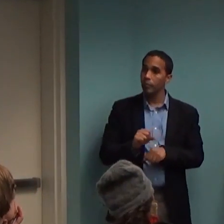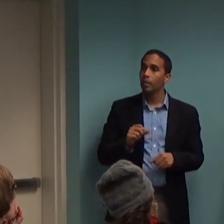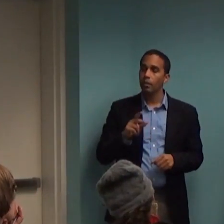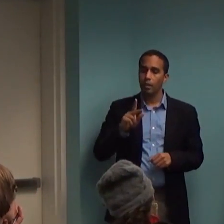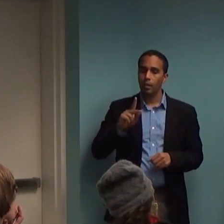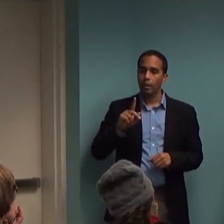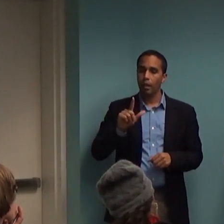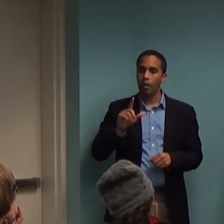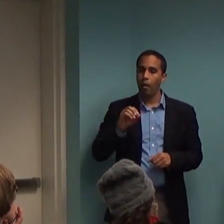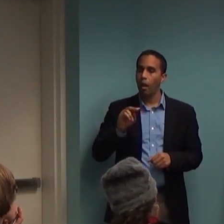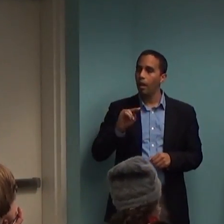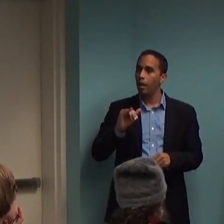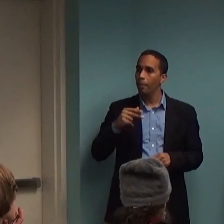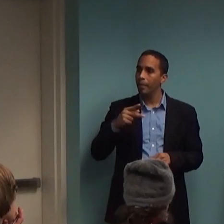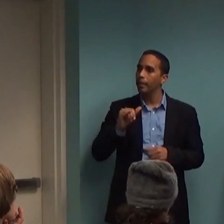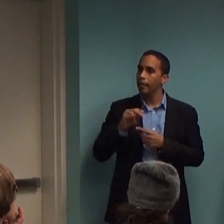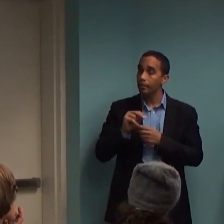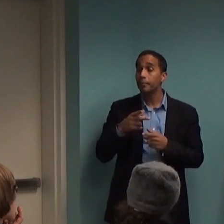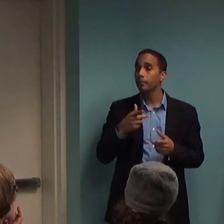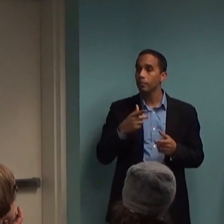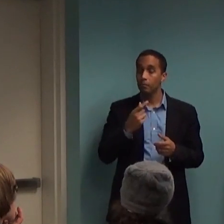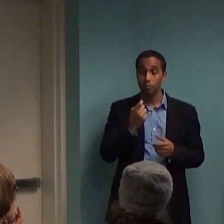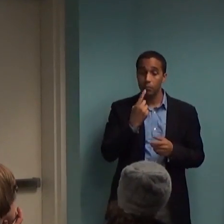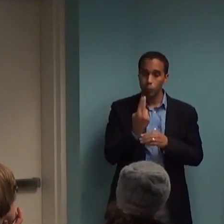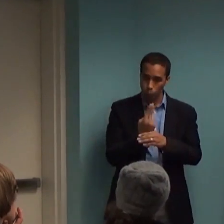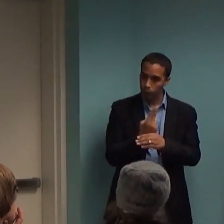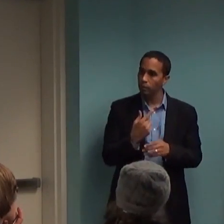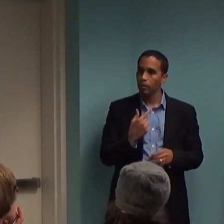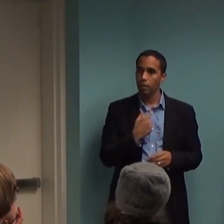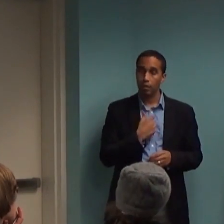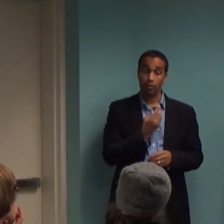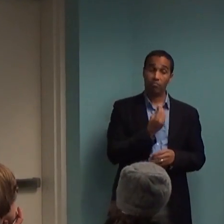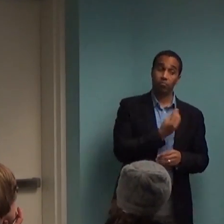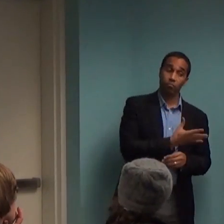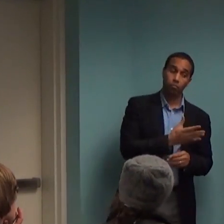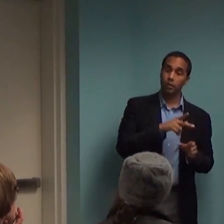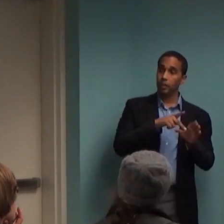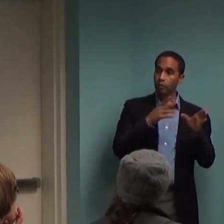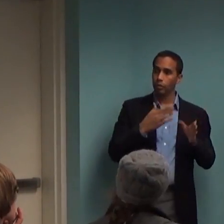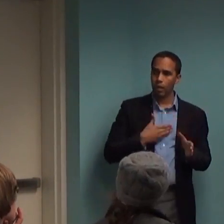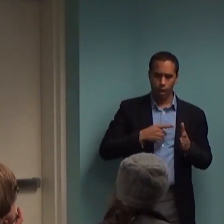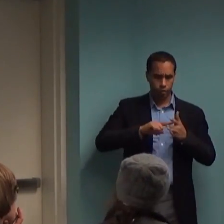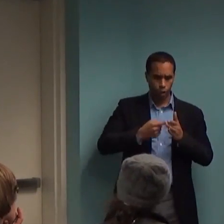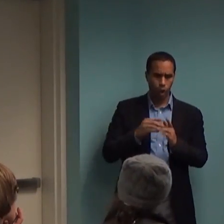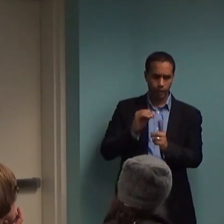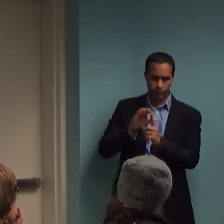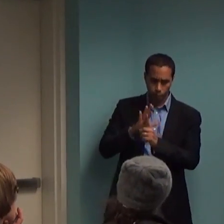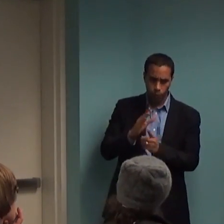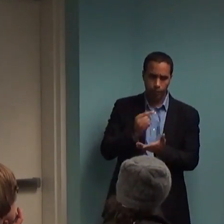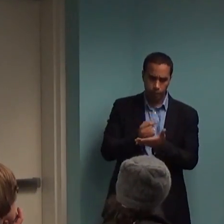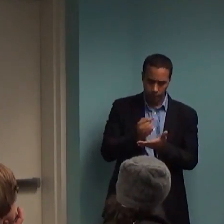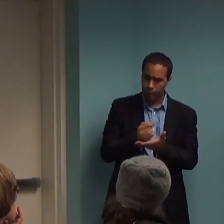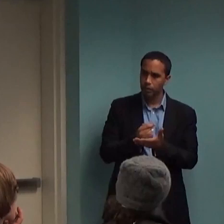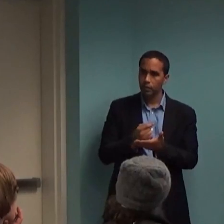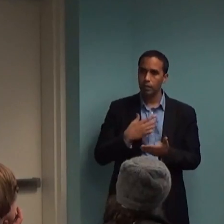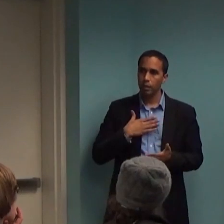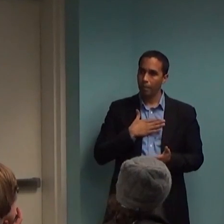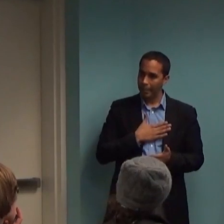so in that same class of drugs. And I spoke to the psychiatrist and said, I'm about to start doing exposure with this person. Would you consider